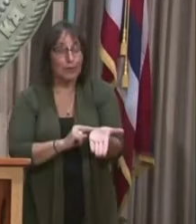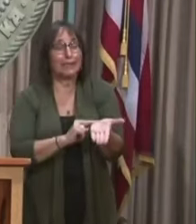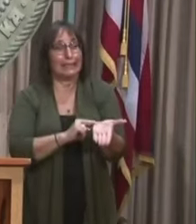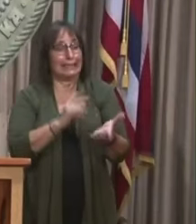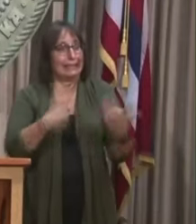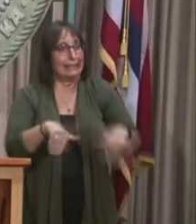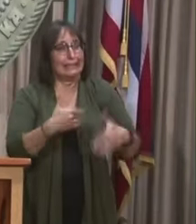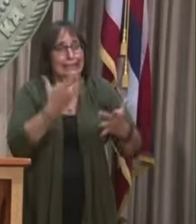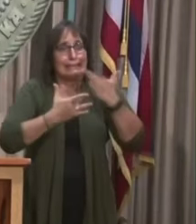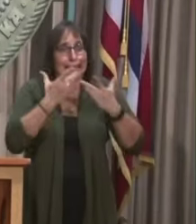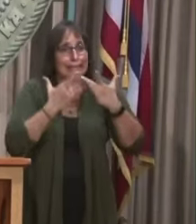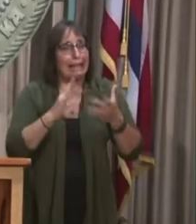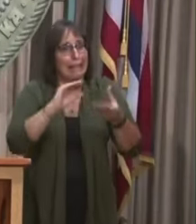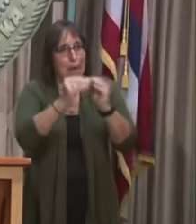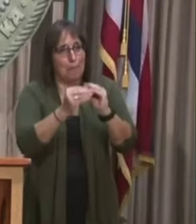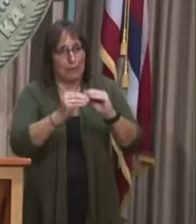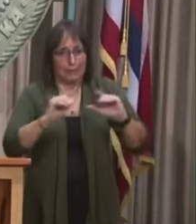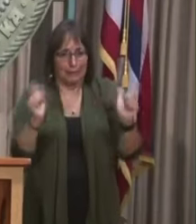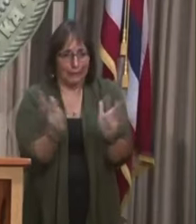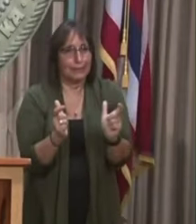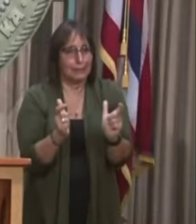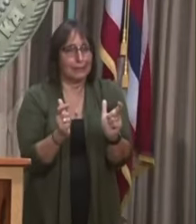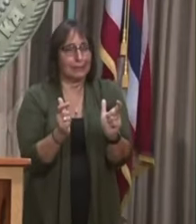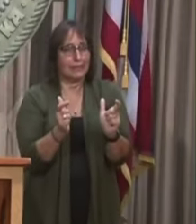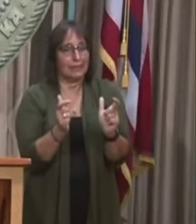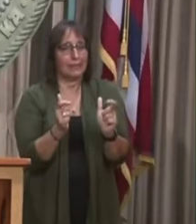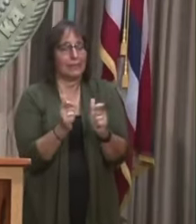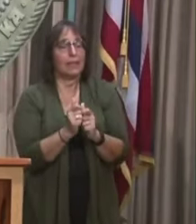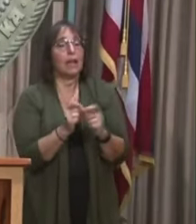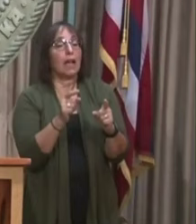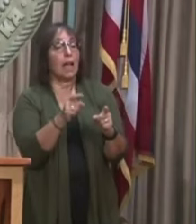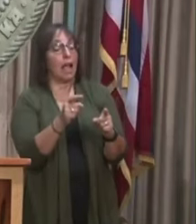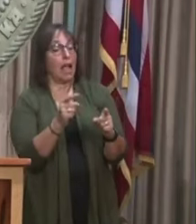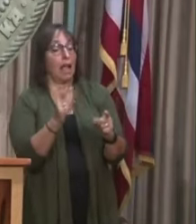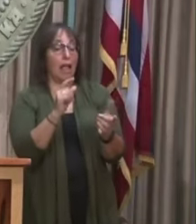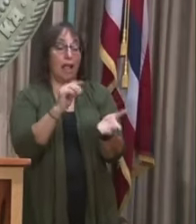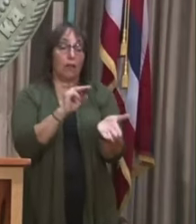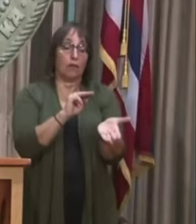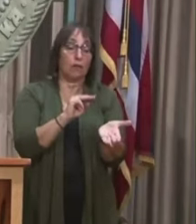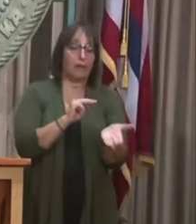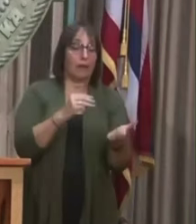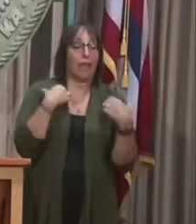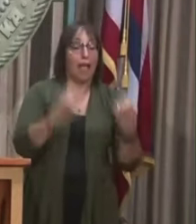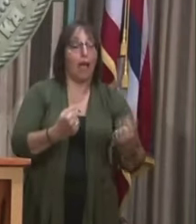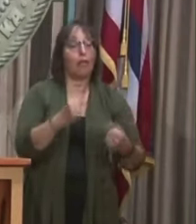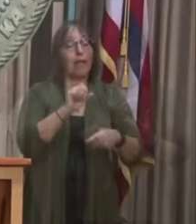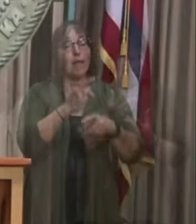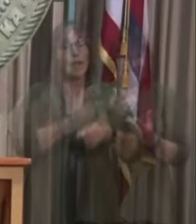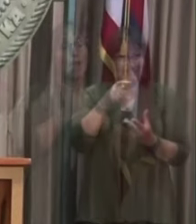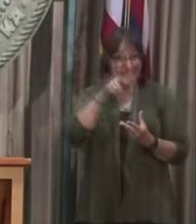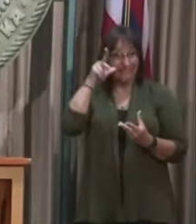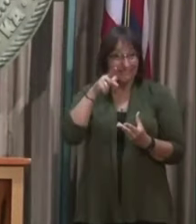We are seeing, again, healthcare professionals getting infected with COVID.